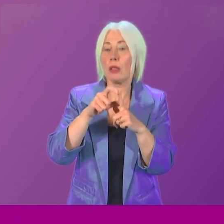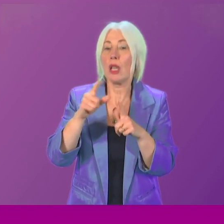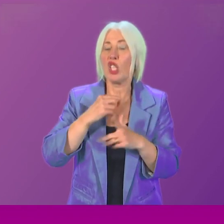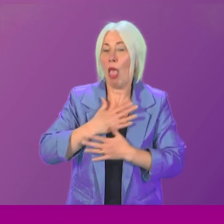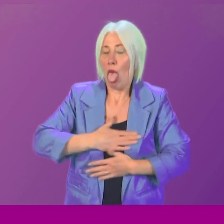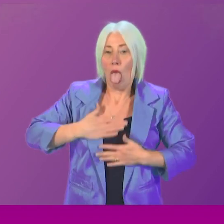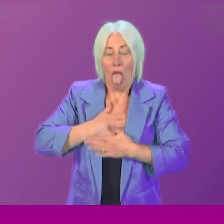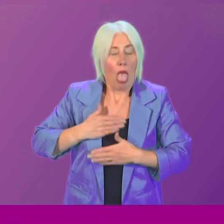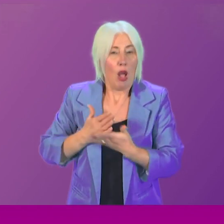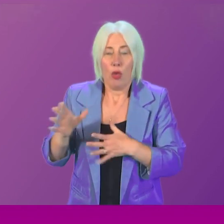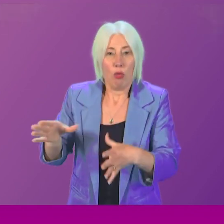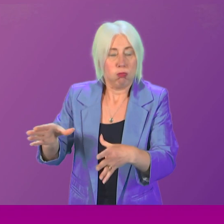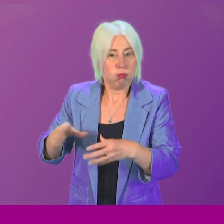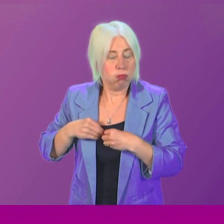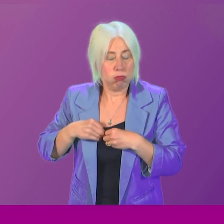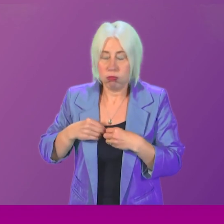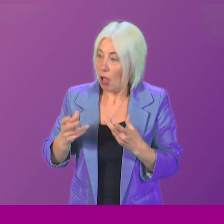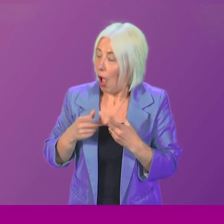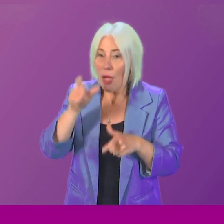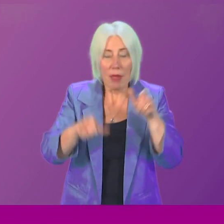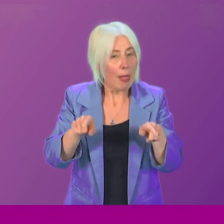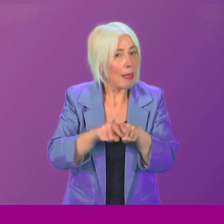and all those other adoptees who are suffering likewise.